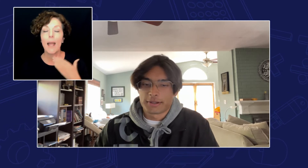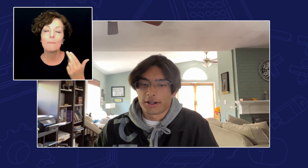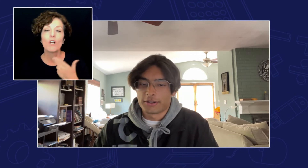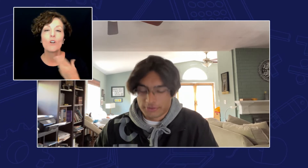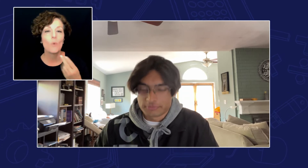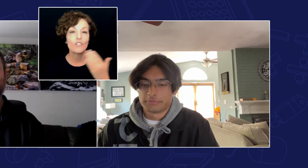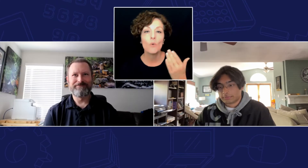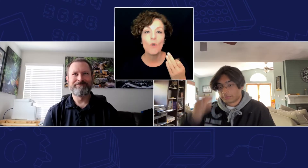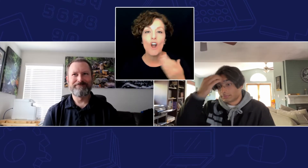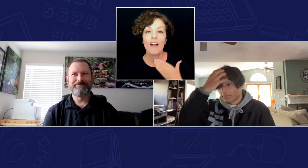college